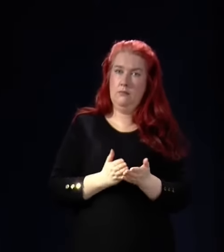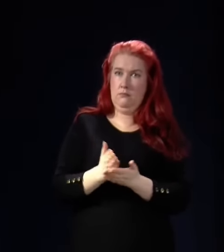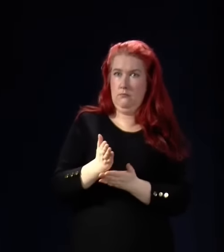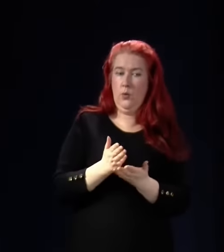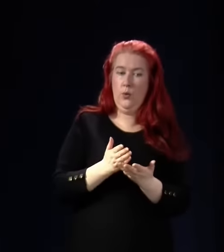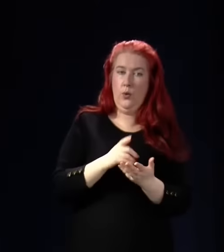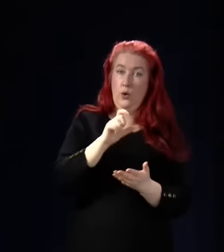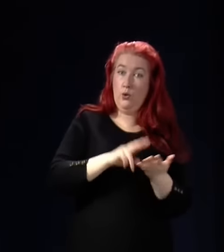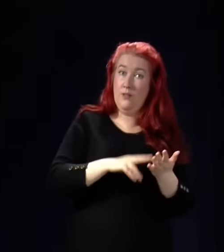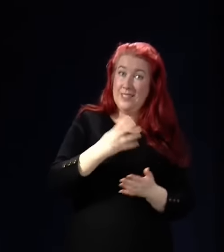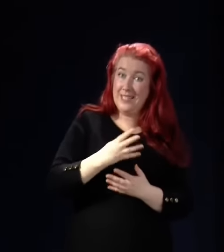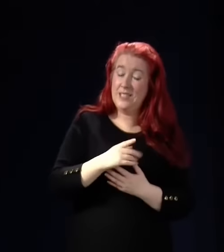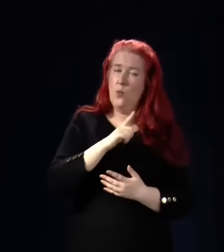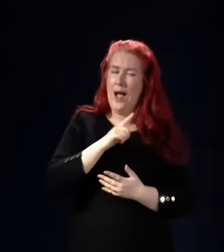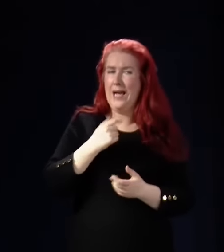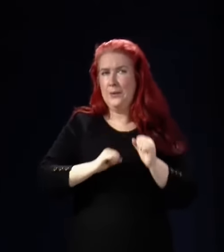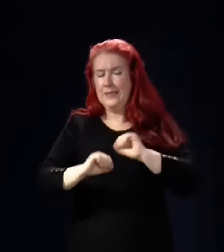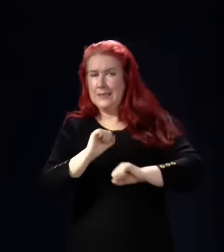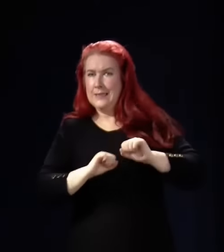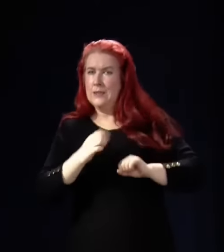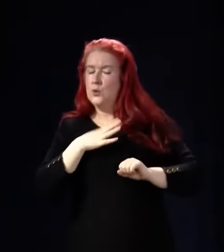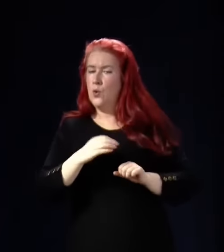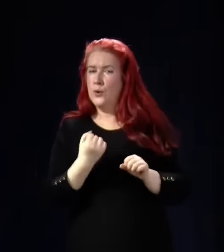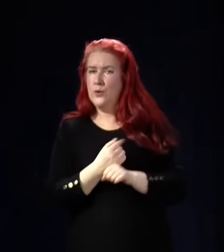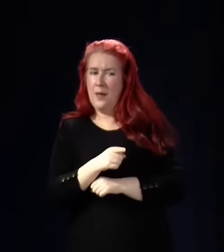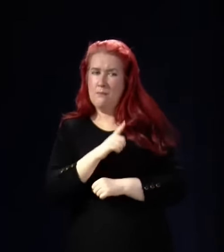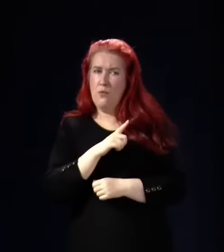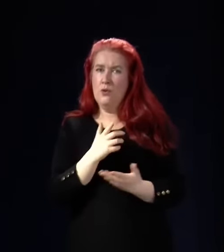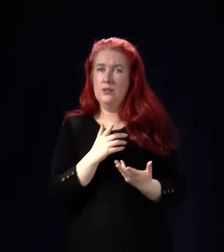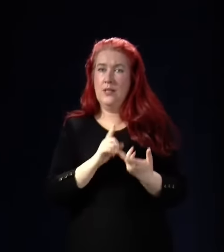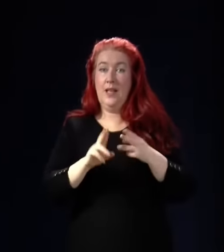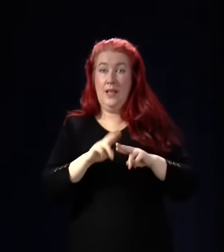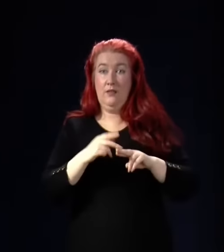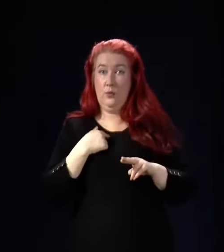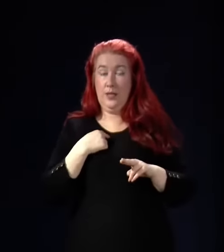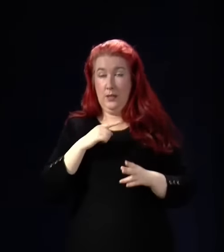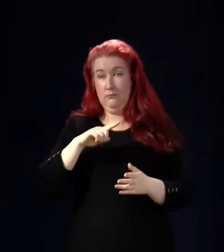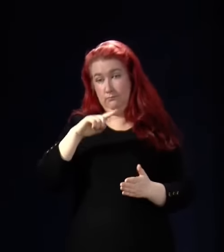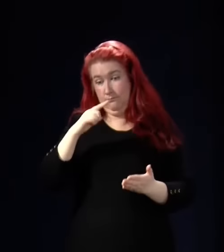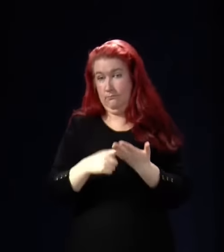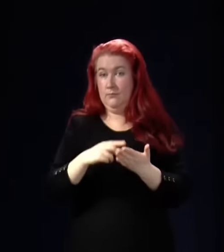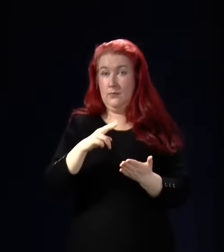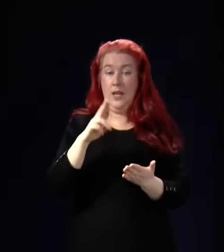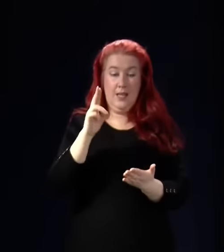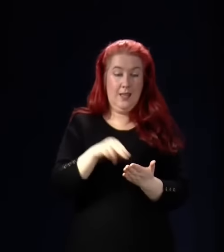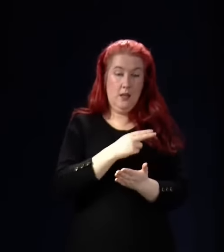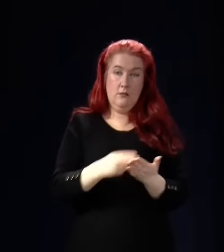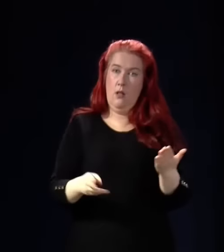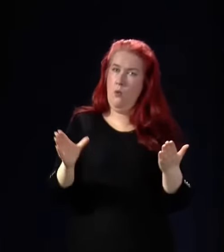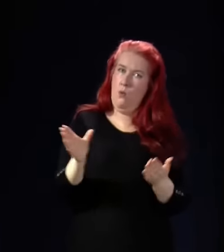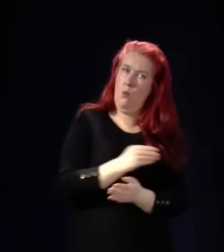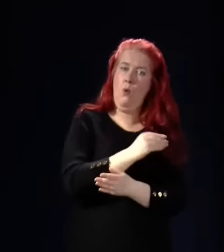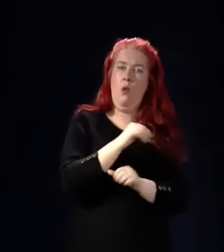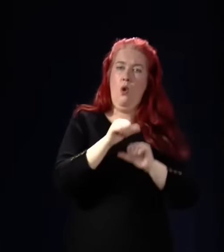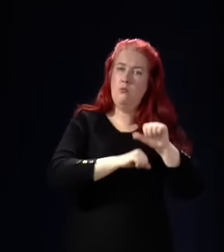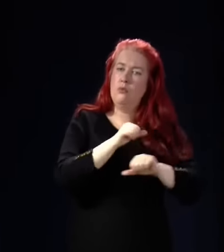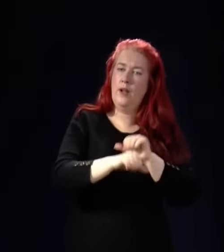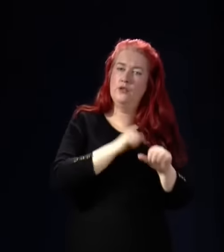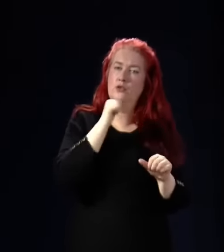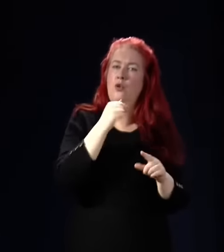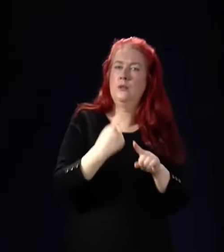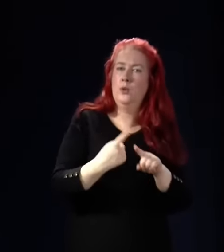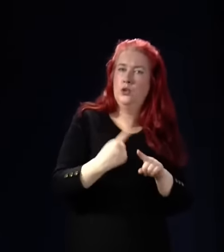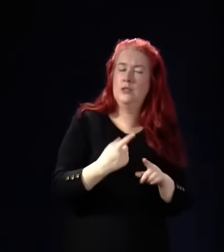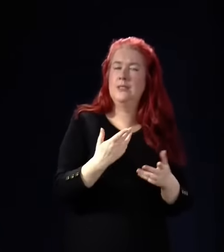why we're reluctant to go there is because taking steps such as a blanket cancellation of elective procedures, pausing or